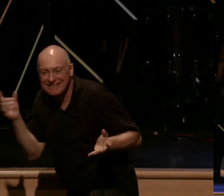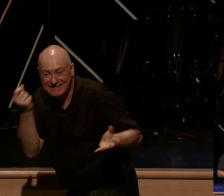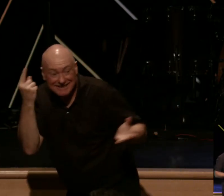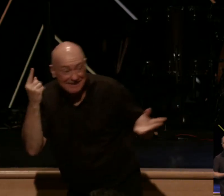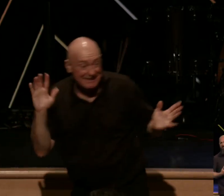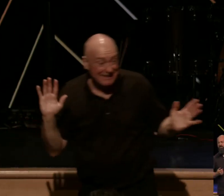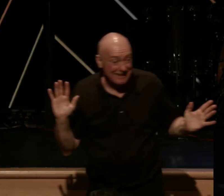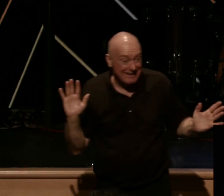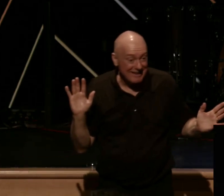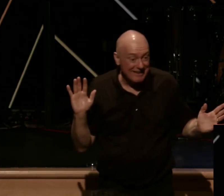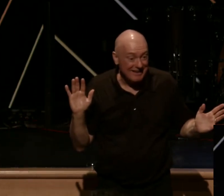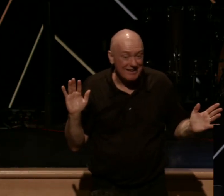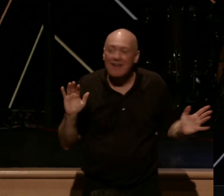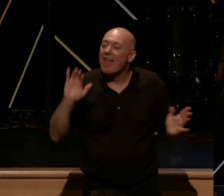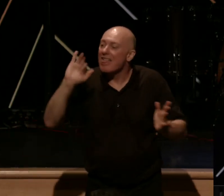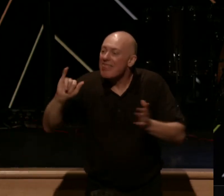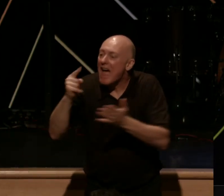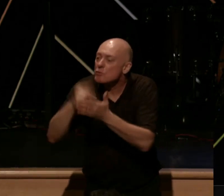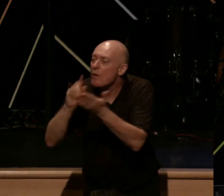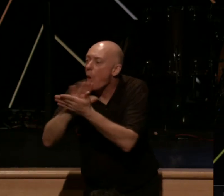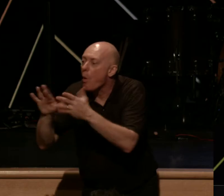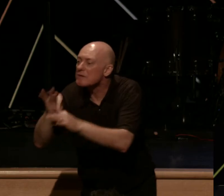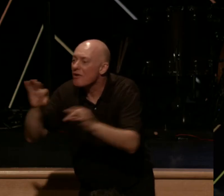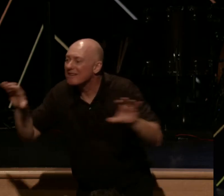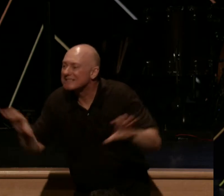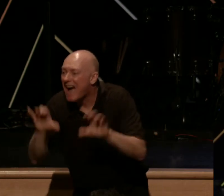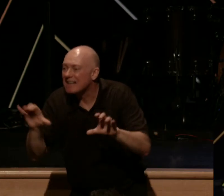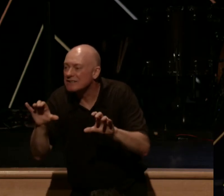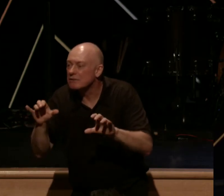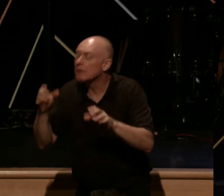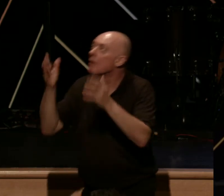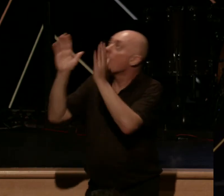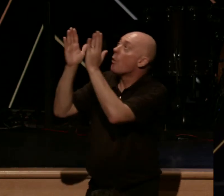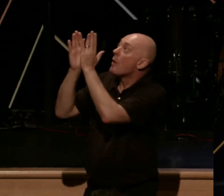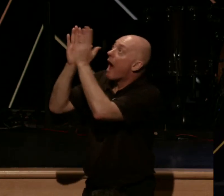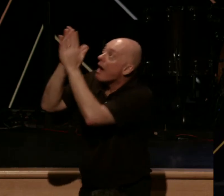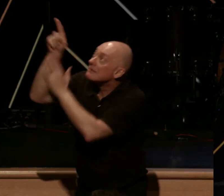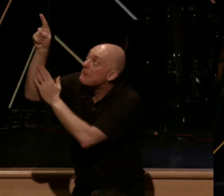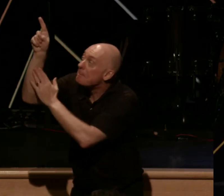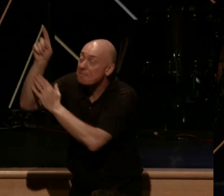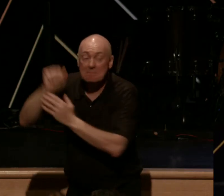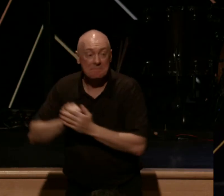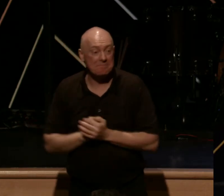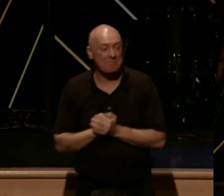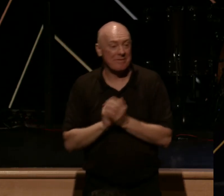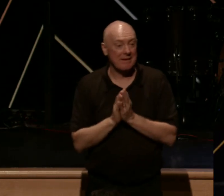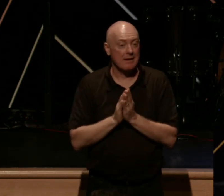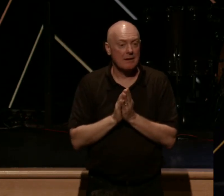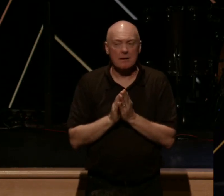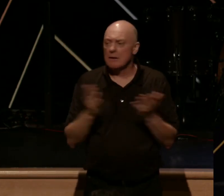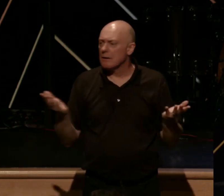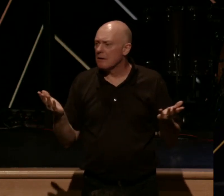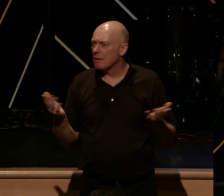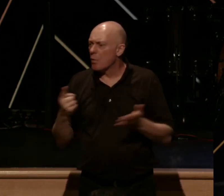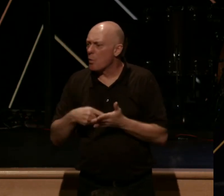This is what the Spirit of God does when we ask. So what do we need to do then